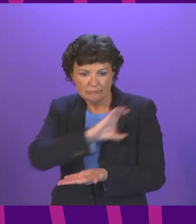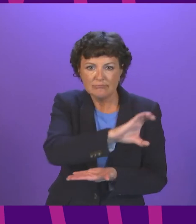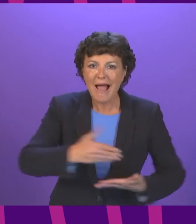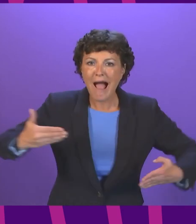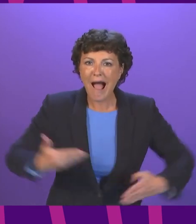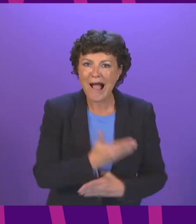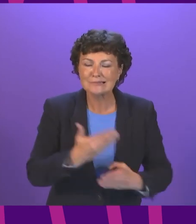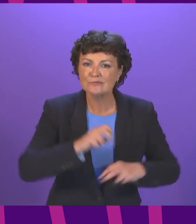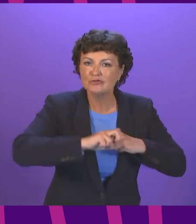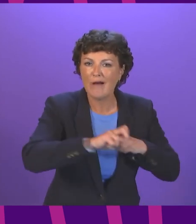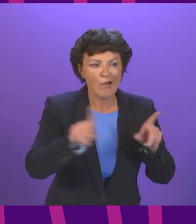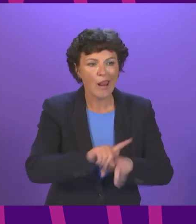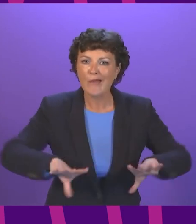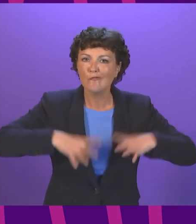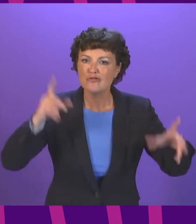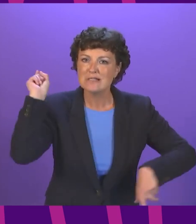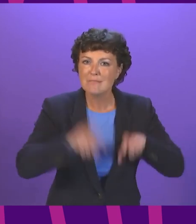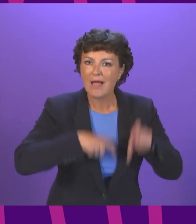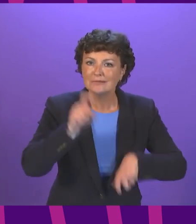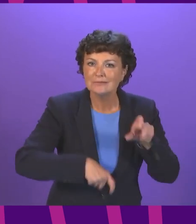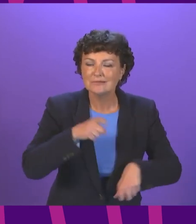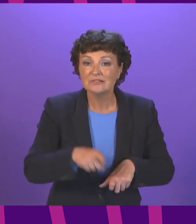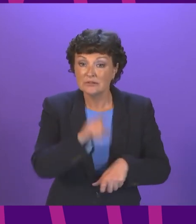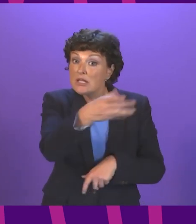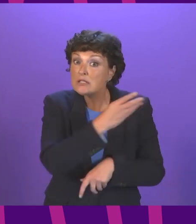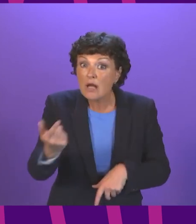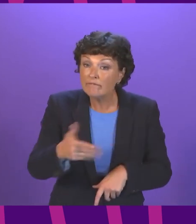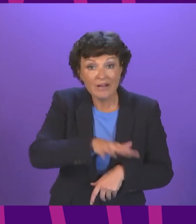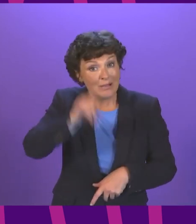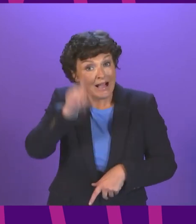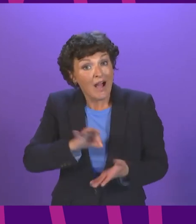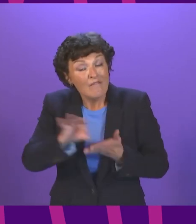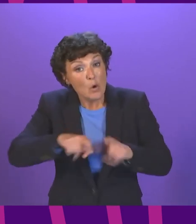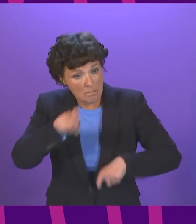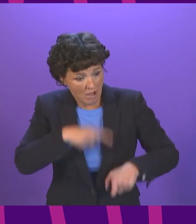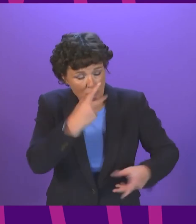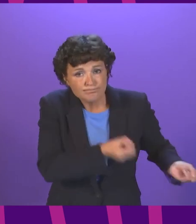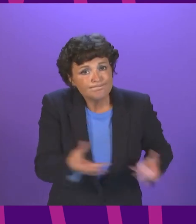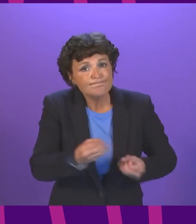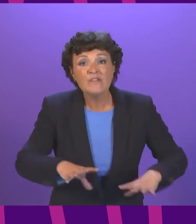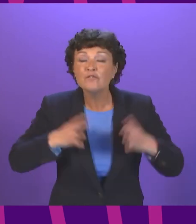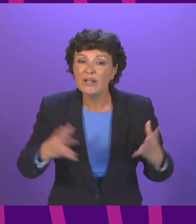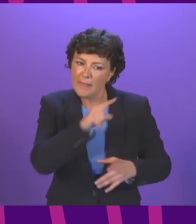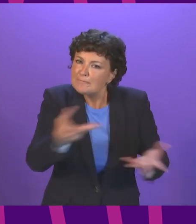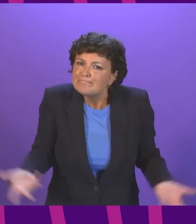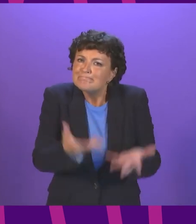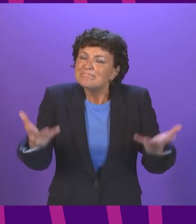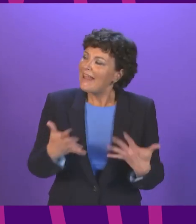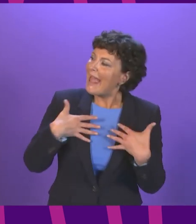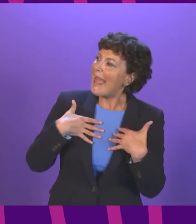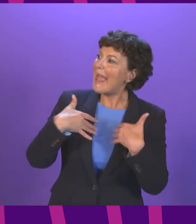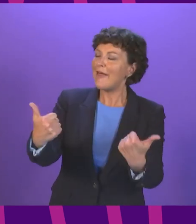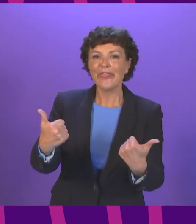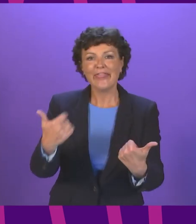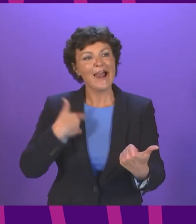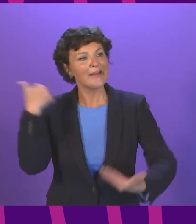bikes will be provided to children whose families can't afford them These policies will encourage healthier lifestyles but also reduce carbon